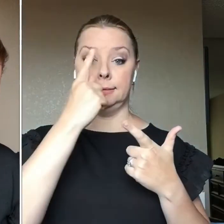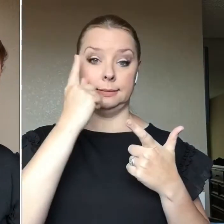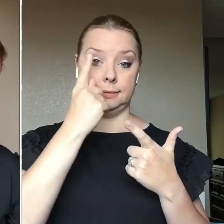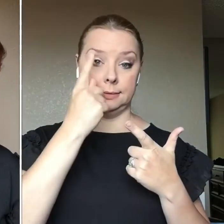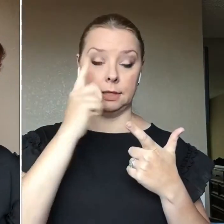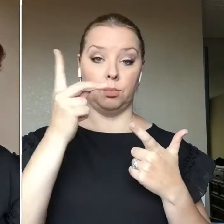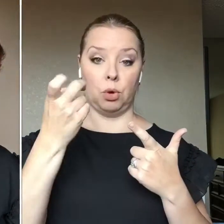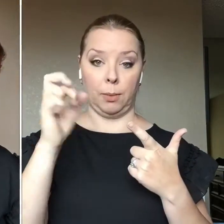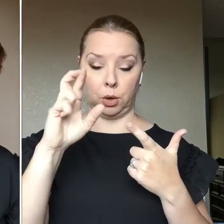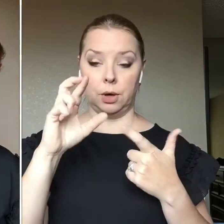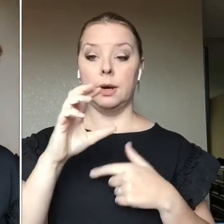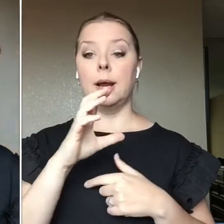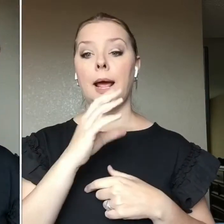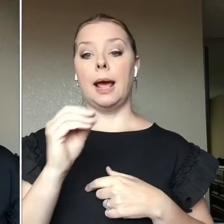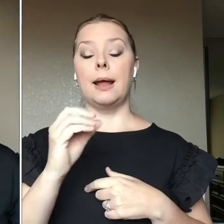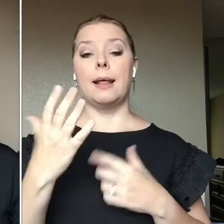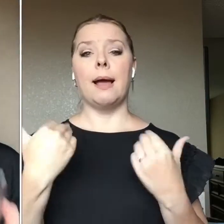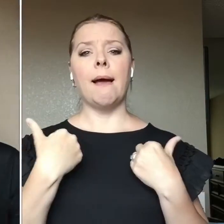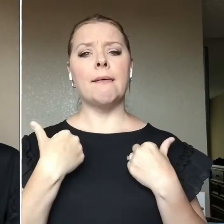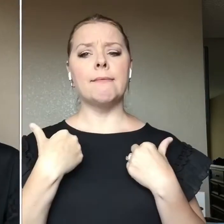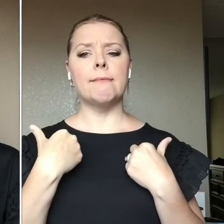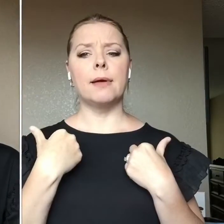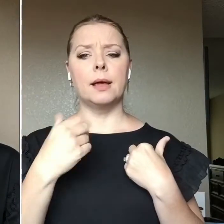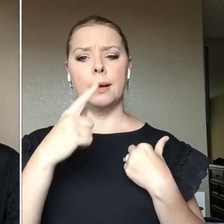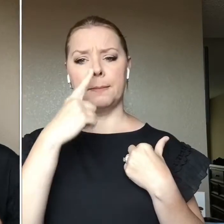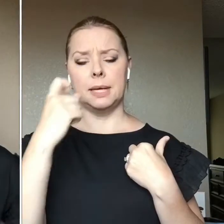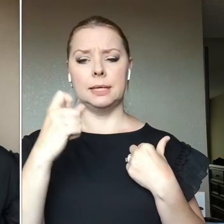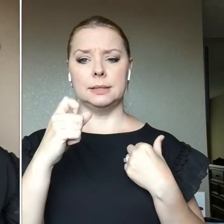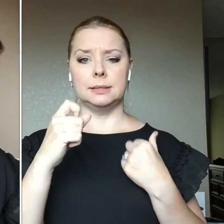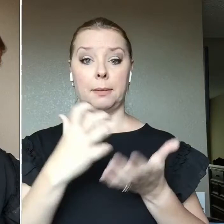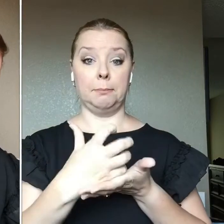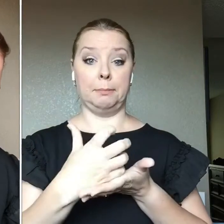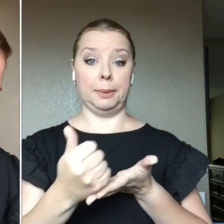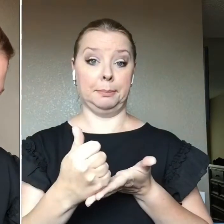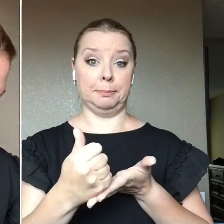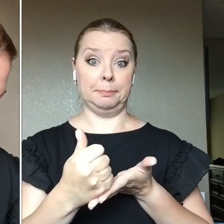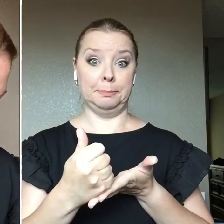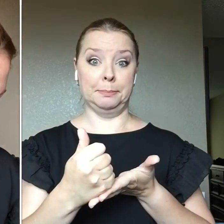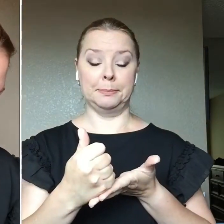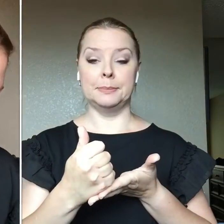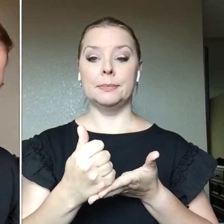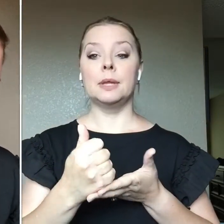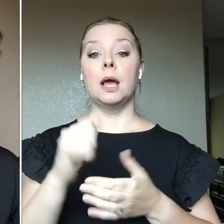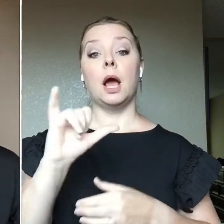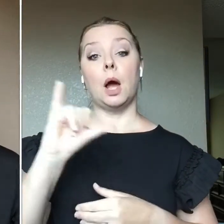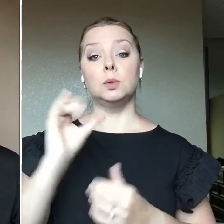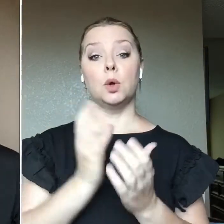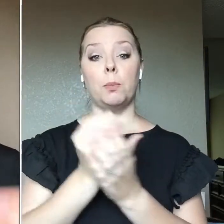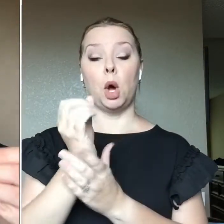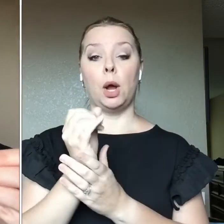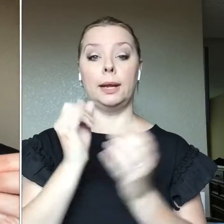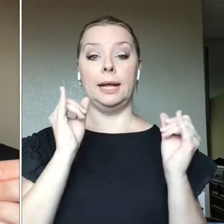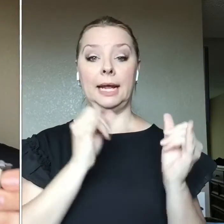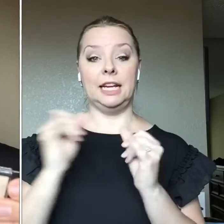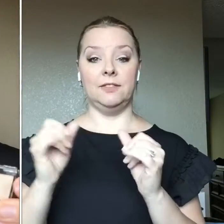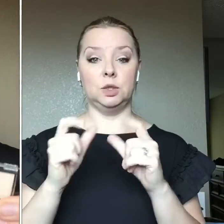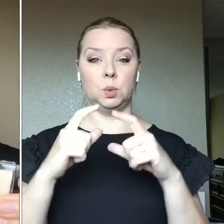I have, because I wore these out, I did buy at one point the individual